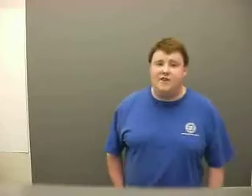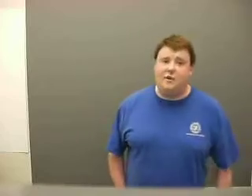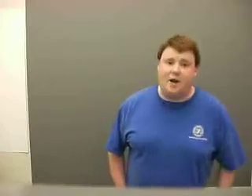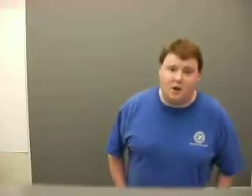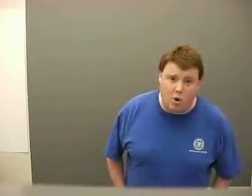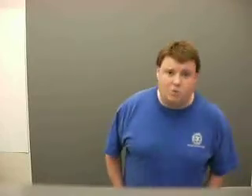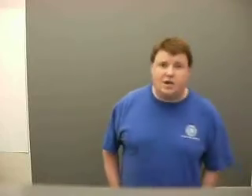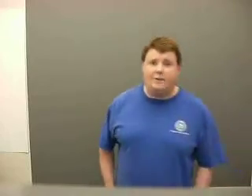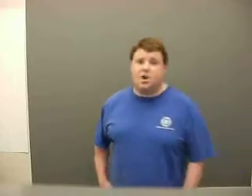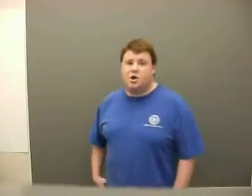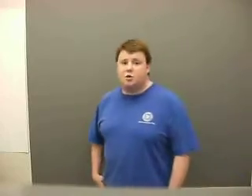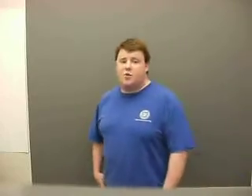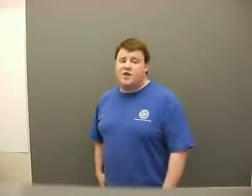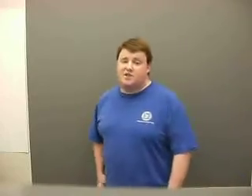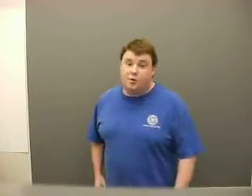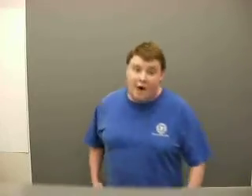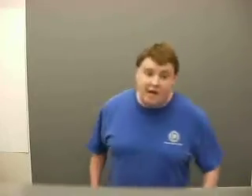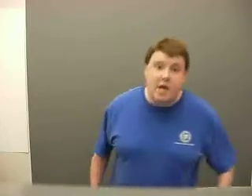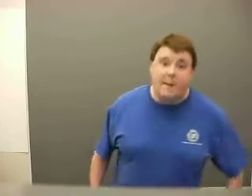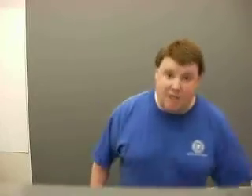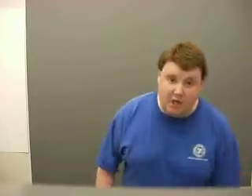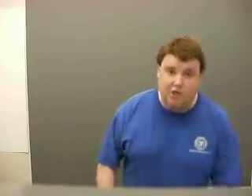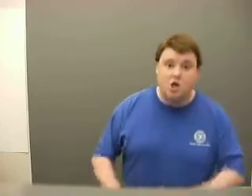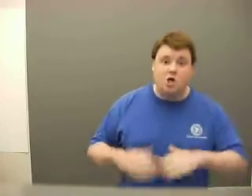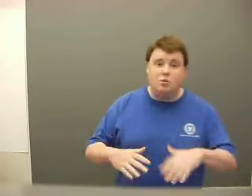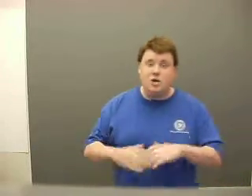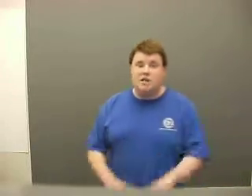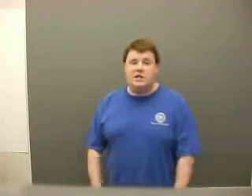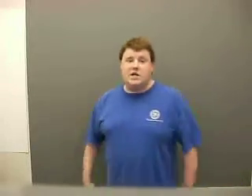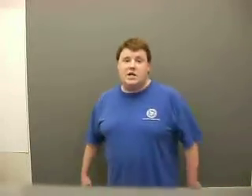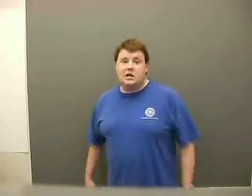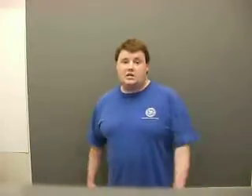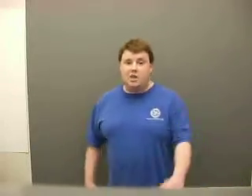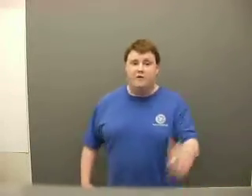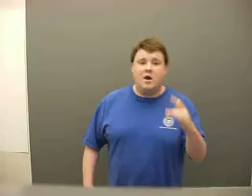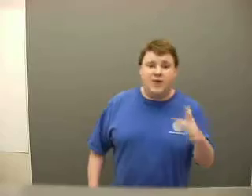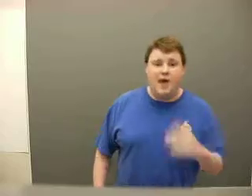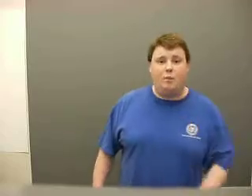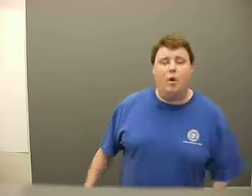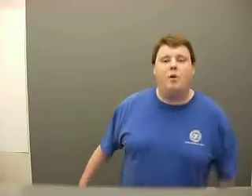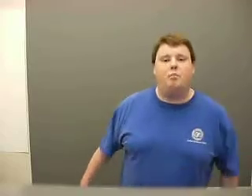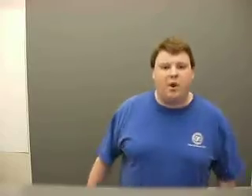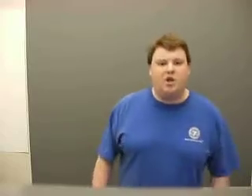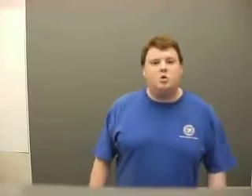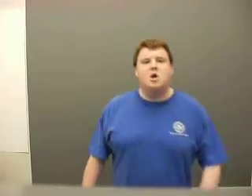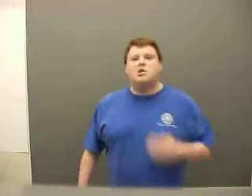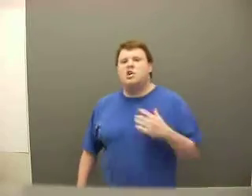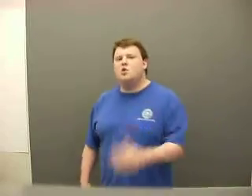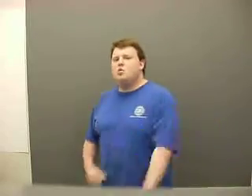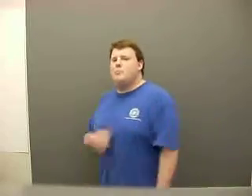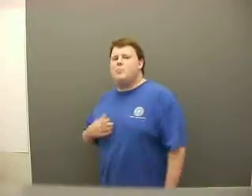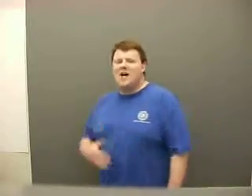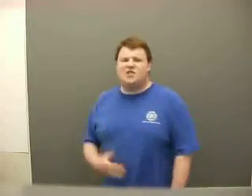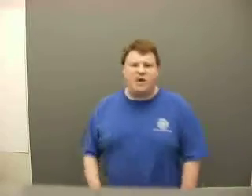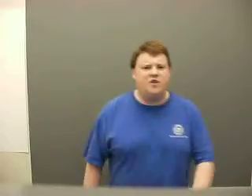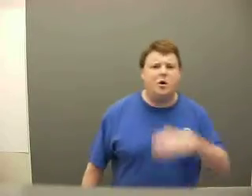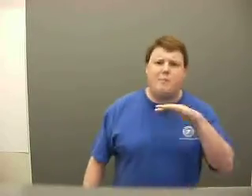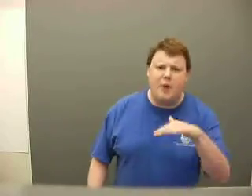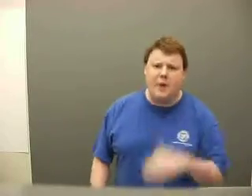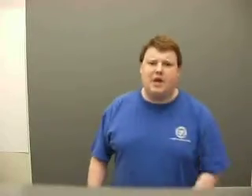everybody knows that I'm trying to do the things that are right. Because you need to hear stuff that will bring you to the best of your ability.